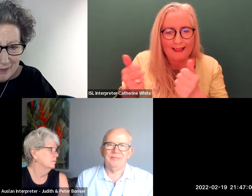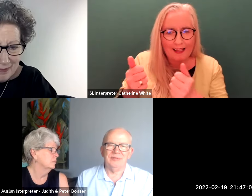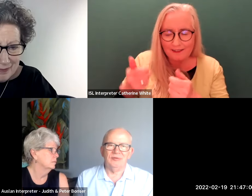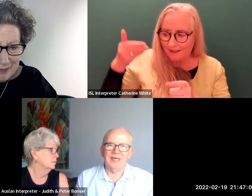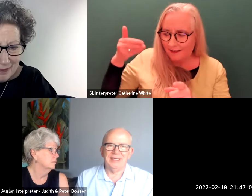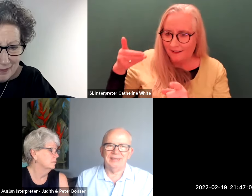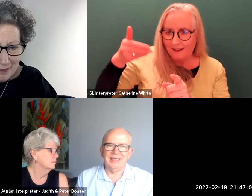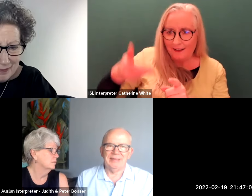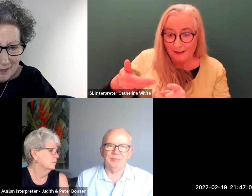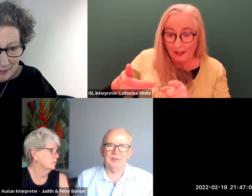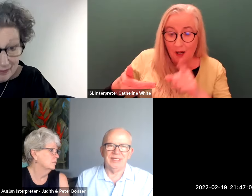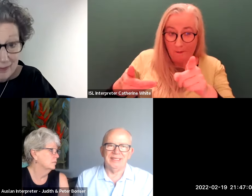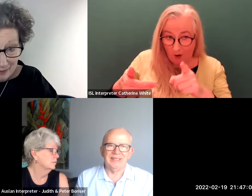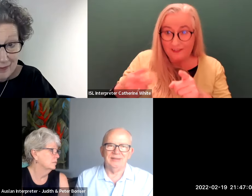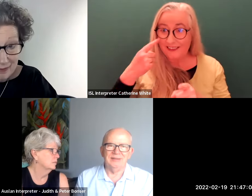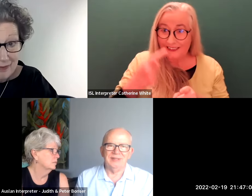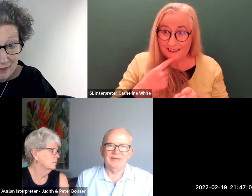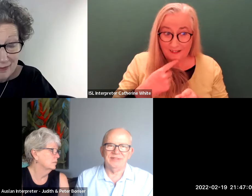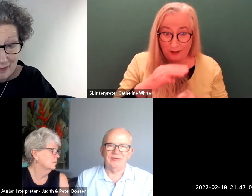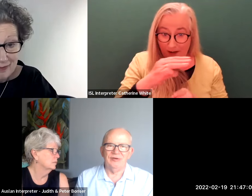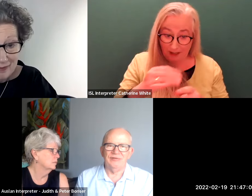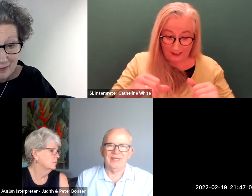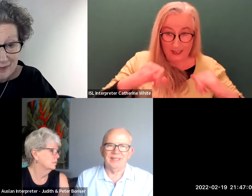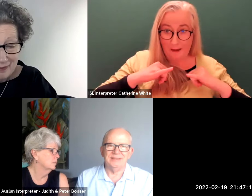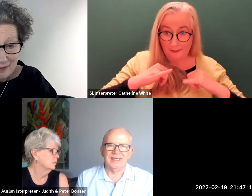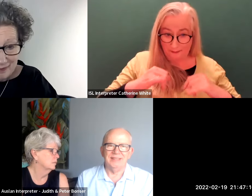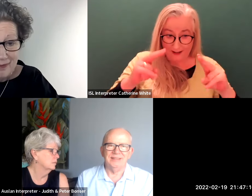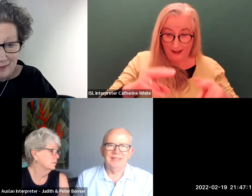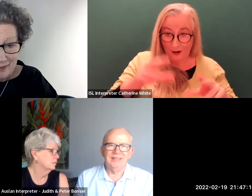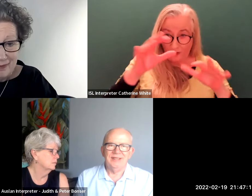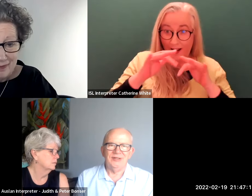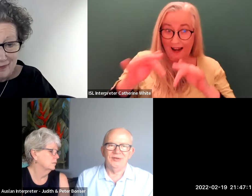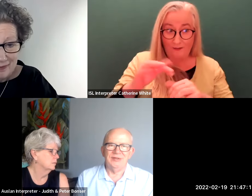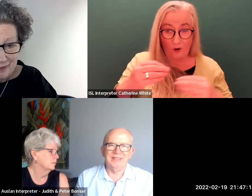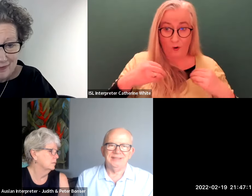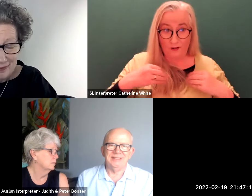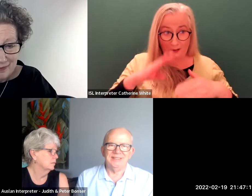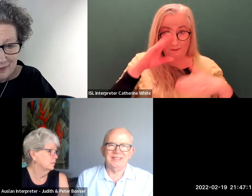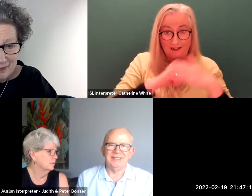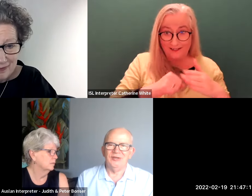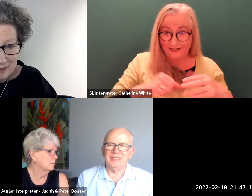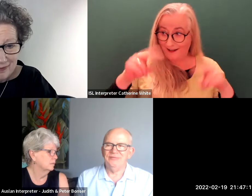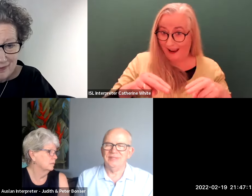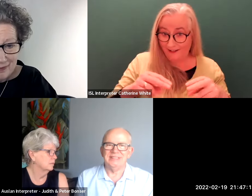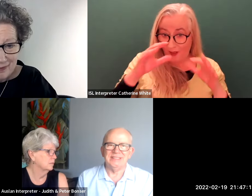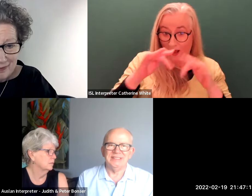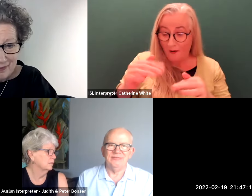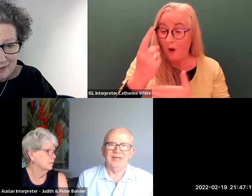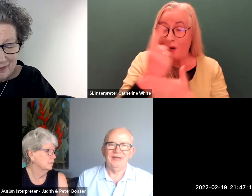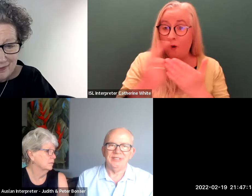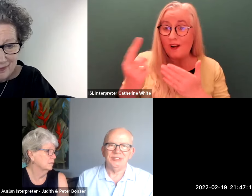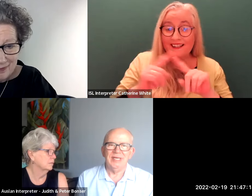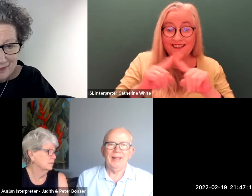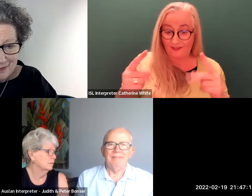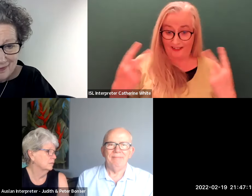deaf people are quite capable and can look after their own affairs and you know there's the only difference is it's a